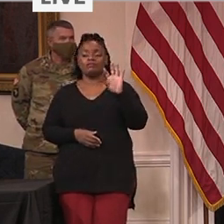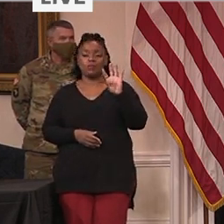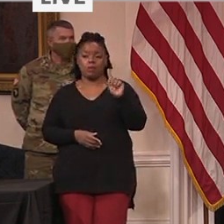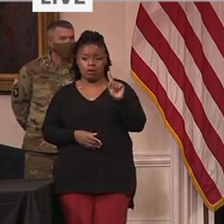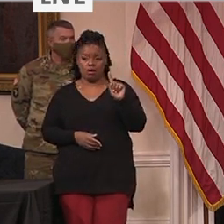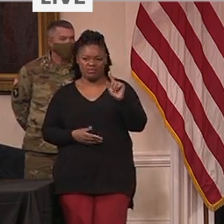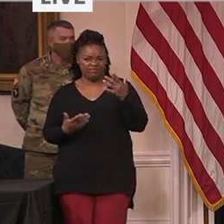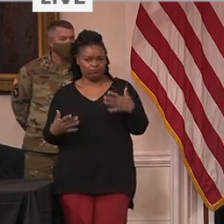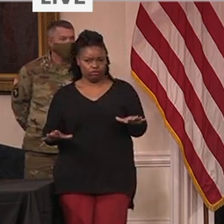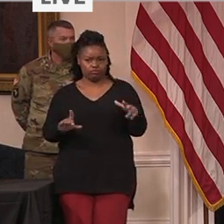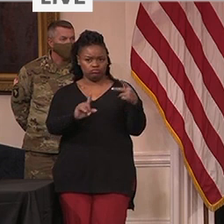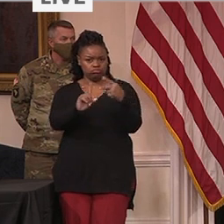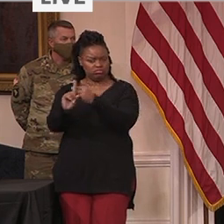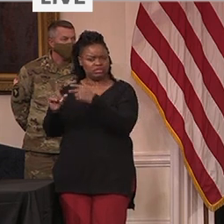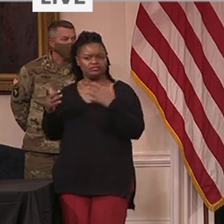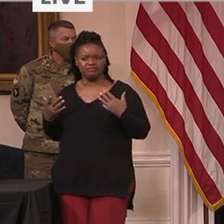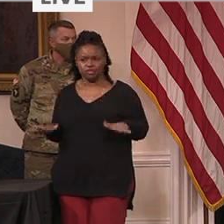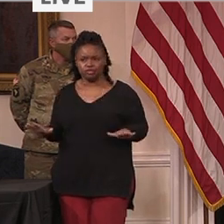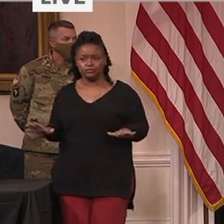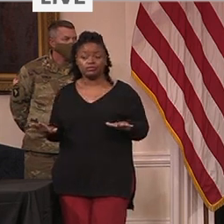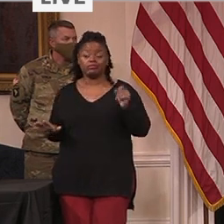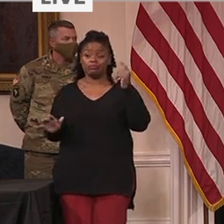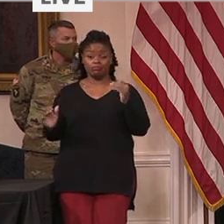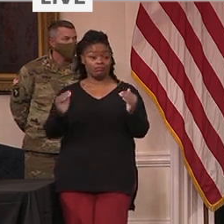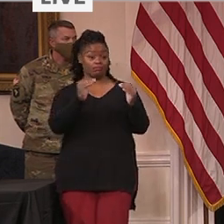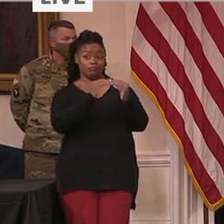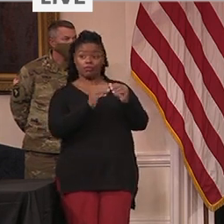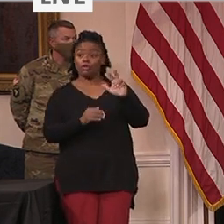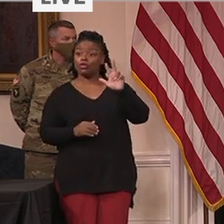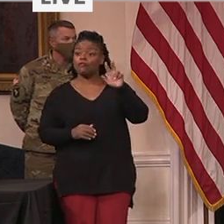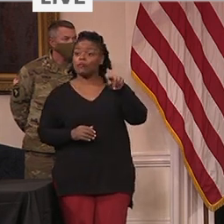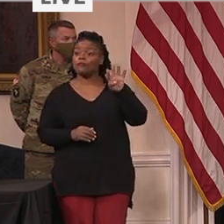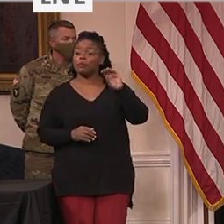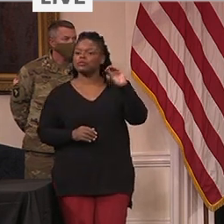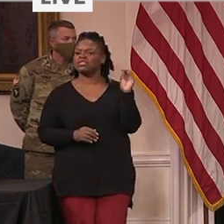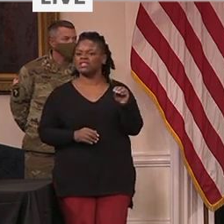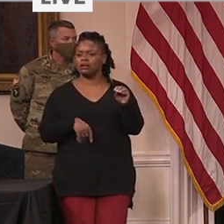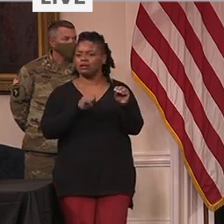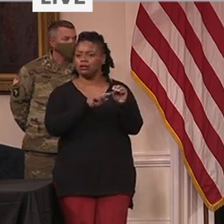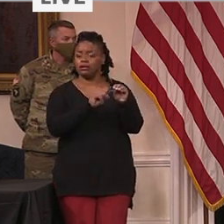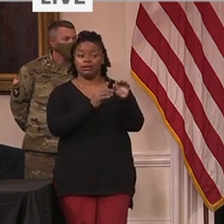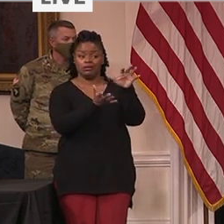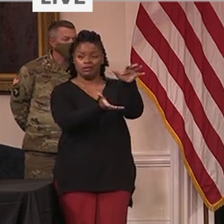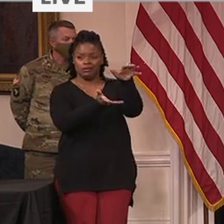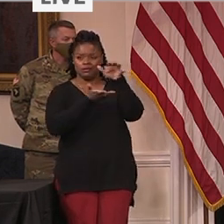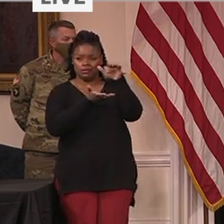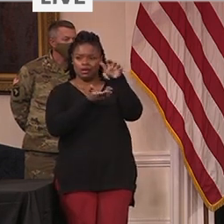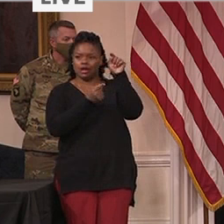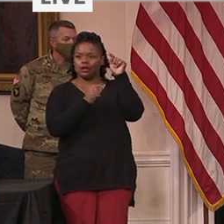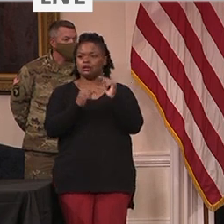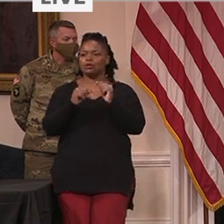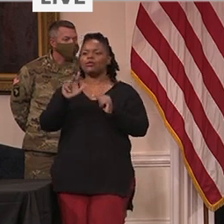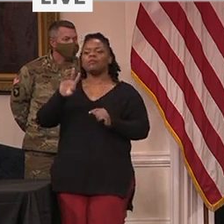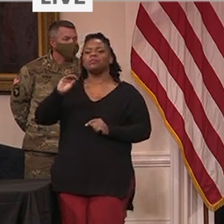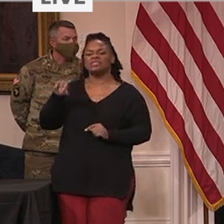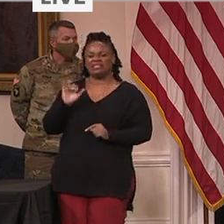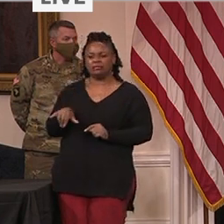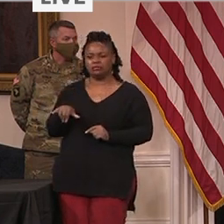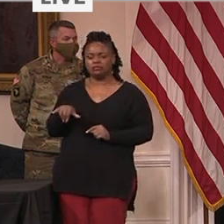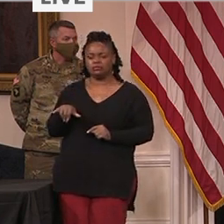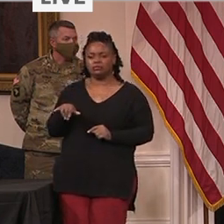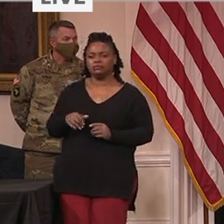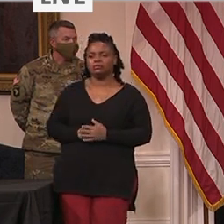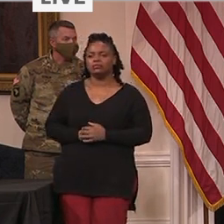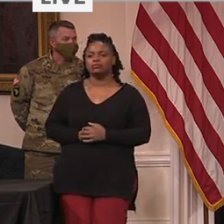which is 34.3 percent of the doses which we provided them. Some of our hospitals are doing